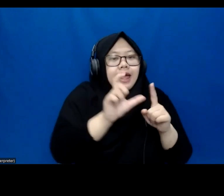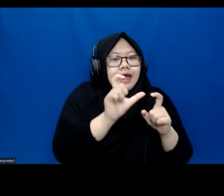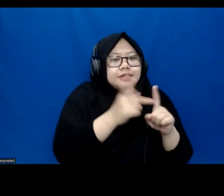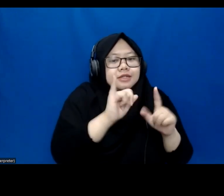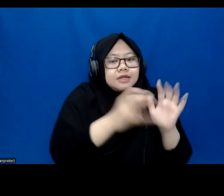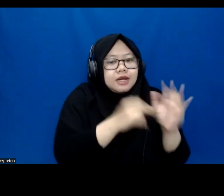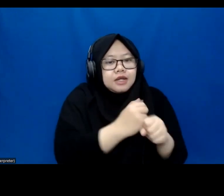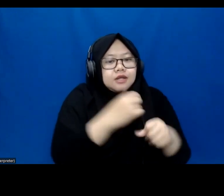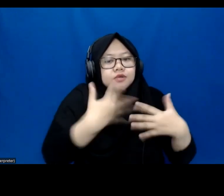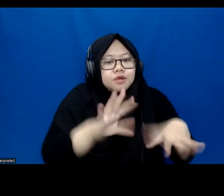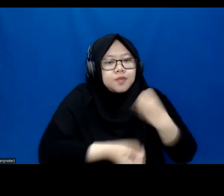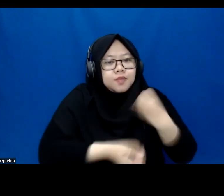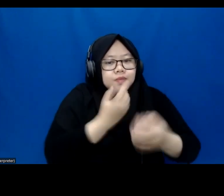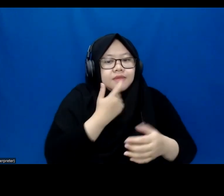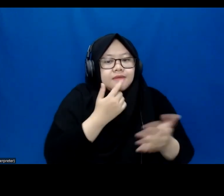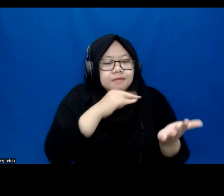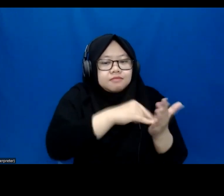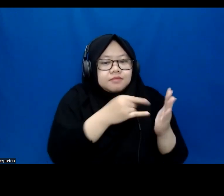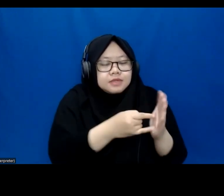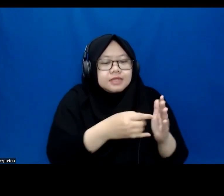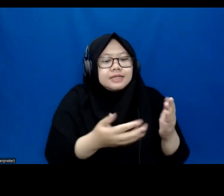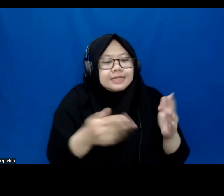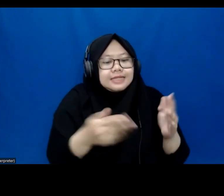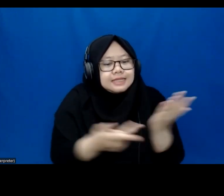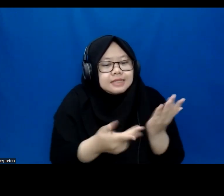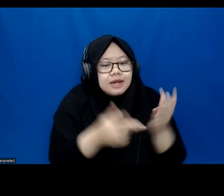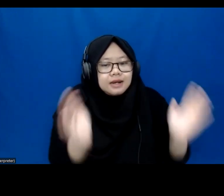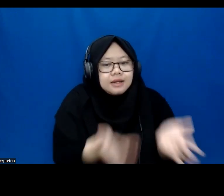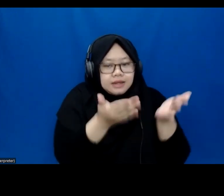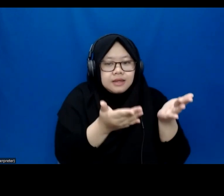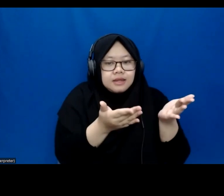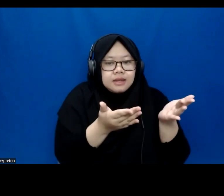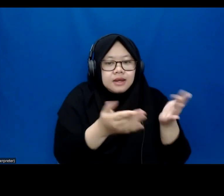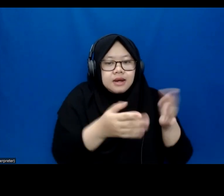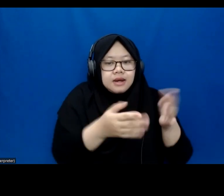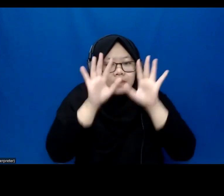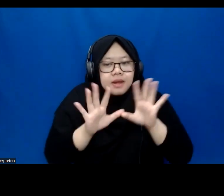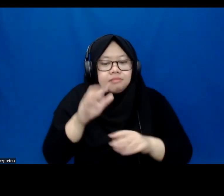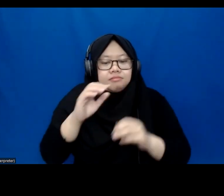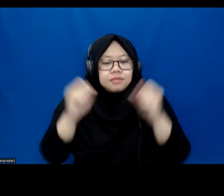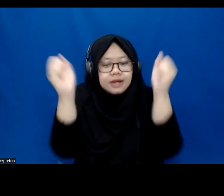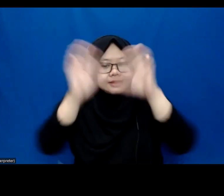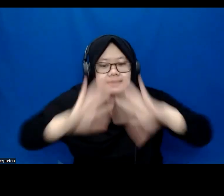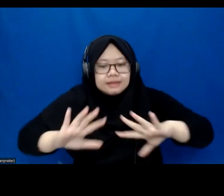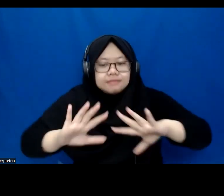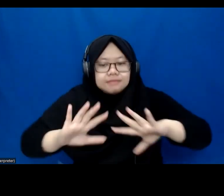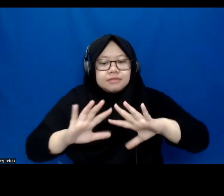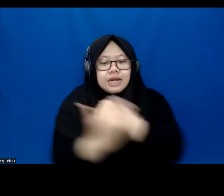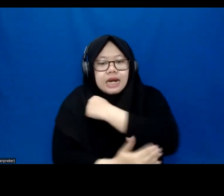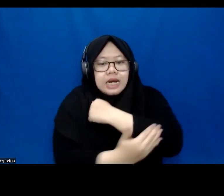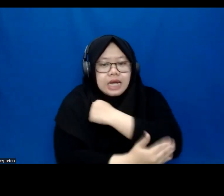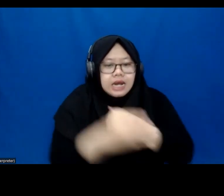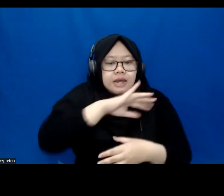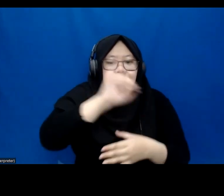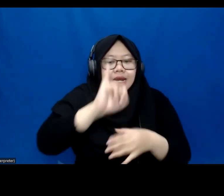technology and digital infrastructure. And we do see that there's many ASEAN countries that are investing in technology and